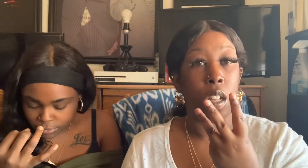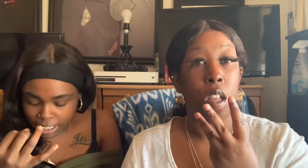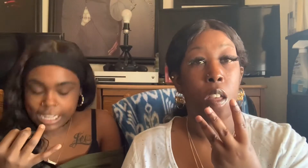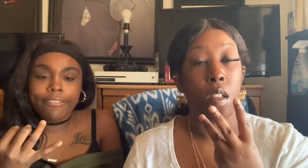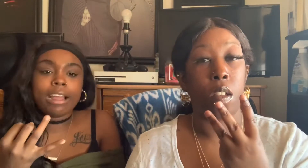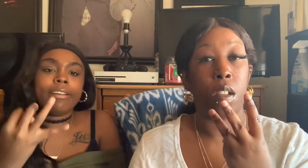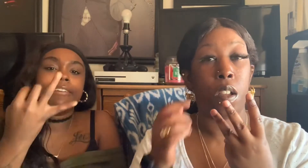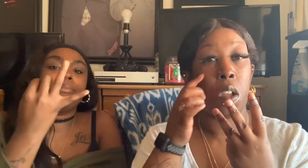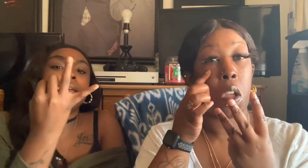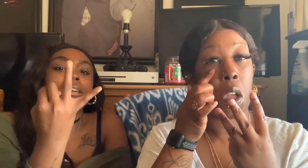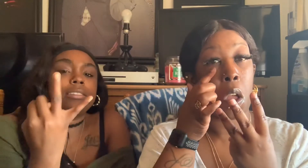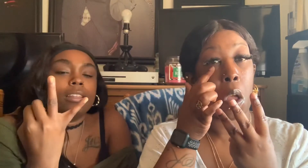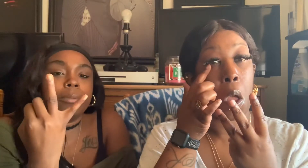Never have I ever met a celebrity.